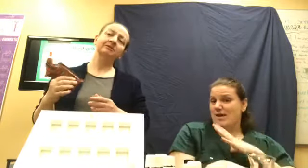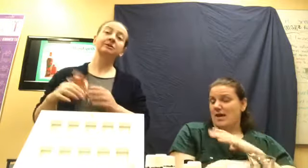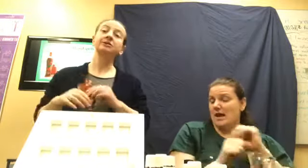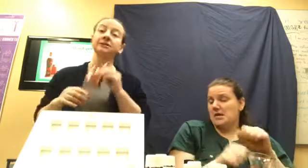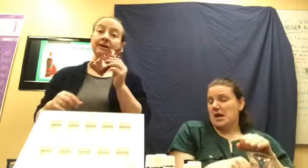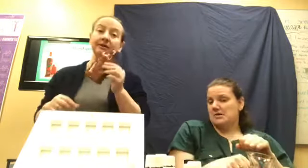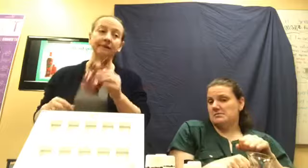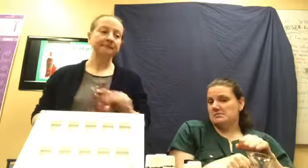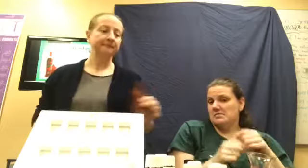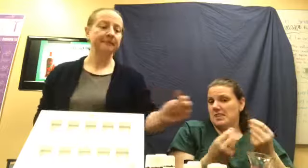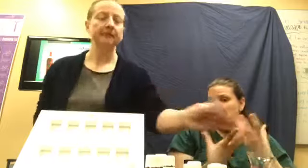So just let me know.